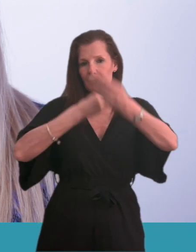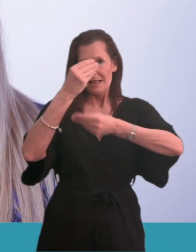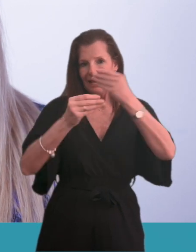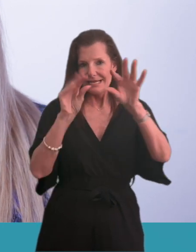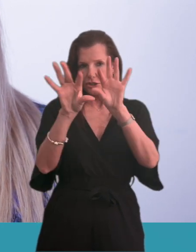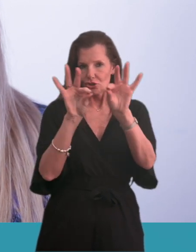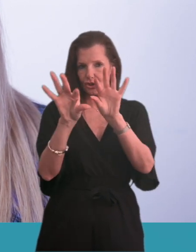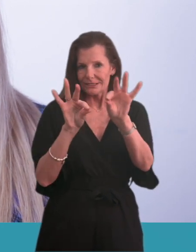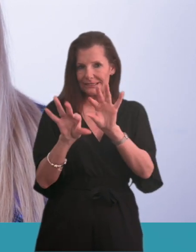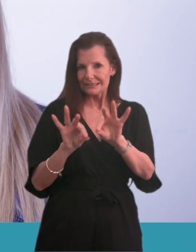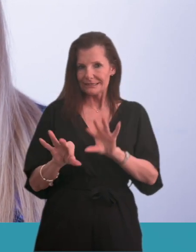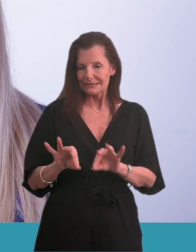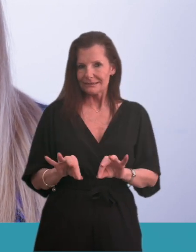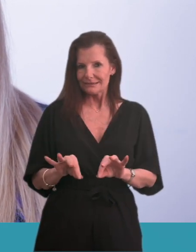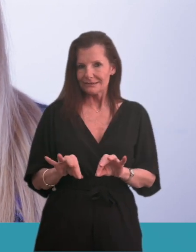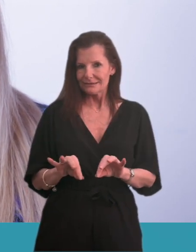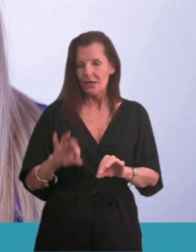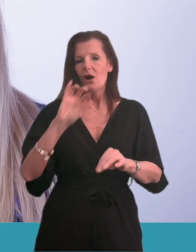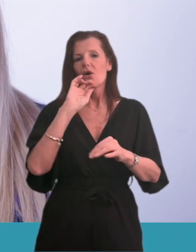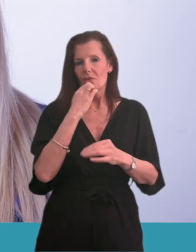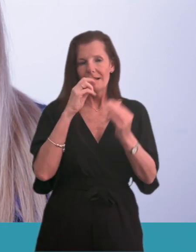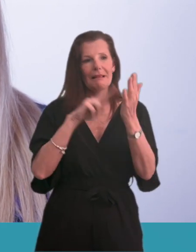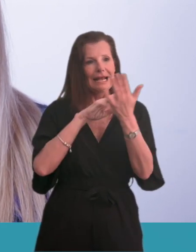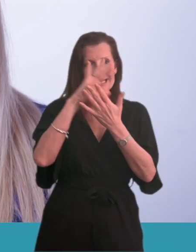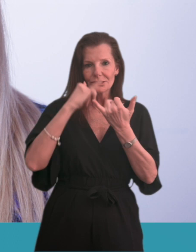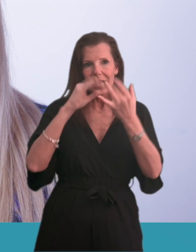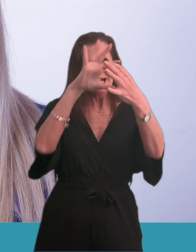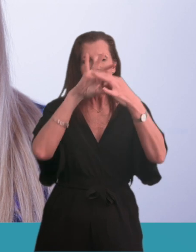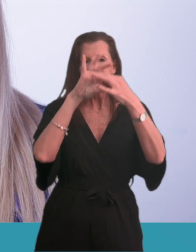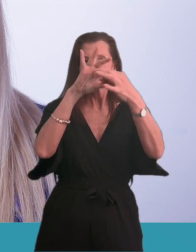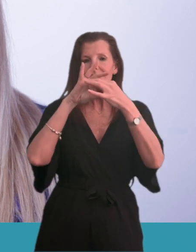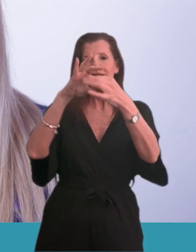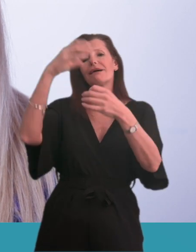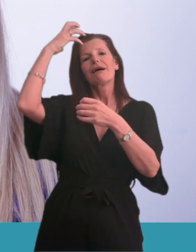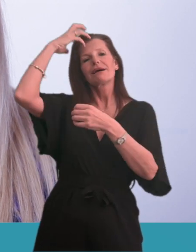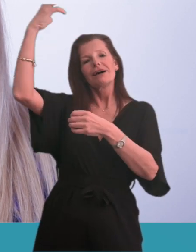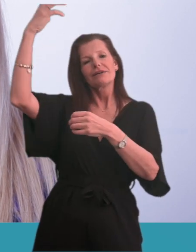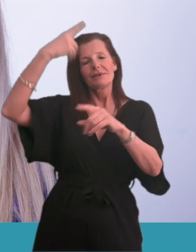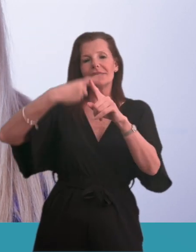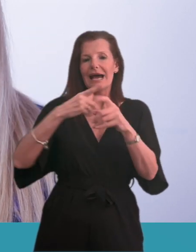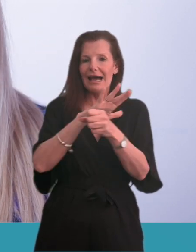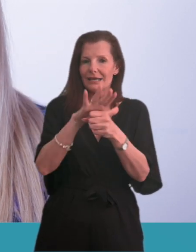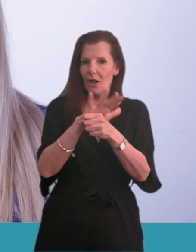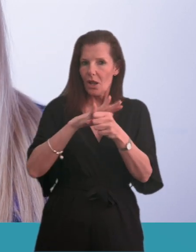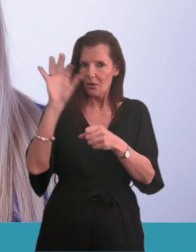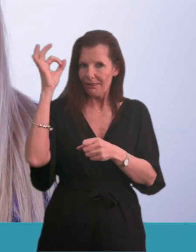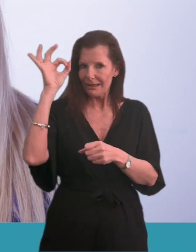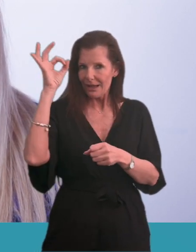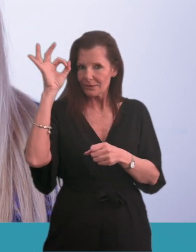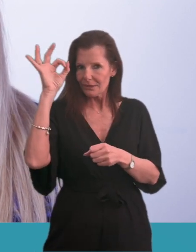option or options. We will work with the NHS, the government and local council decision makers to